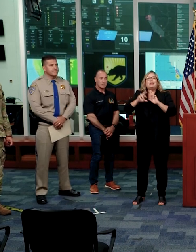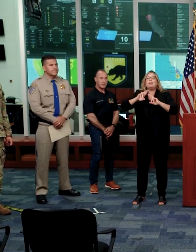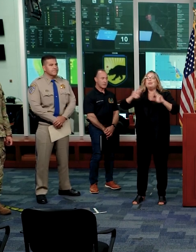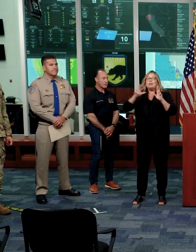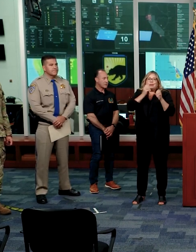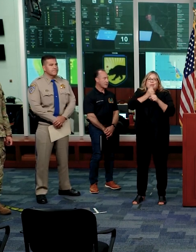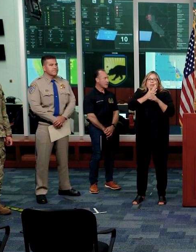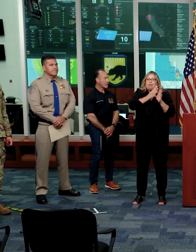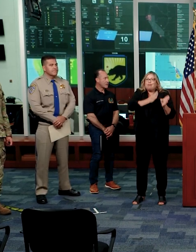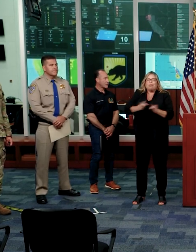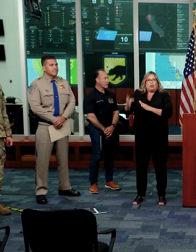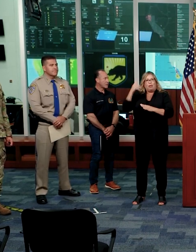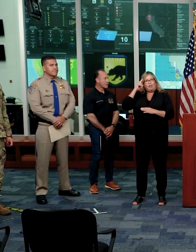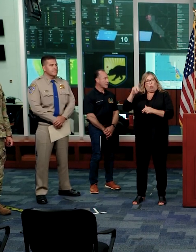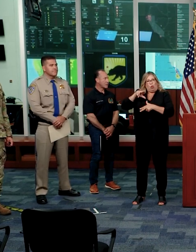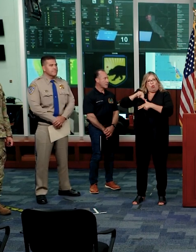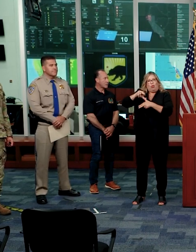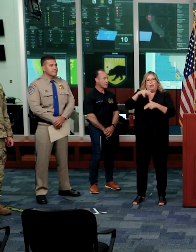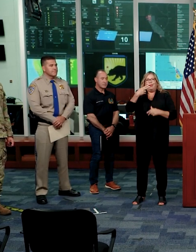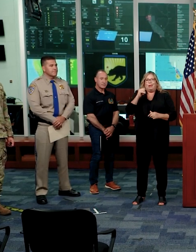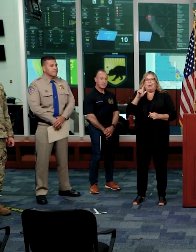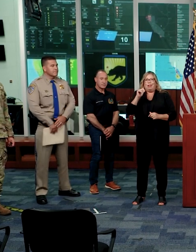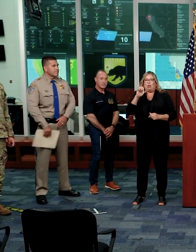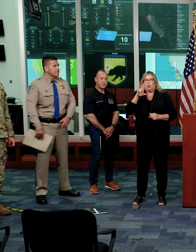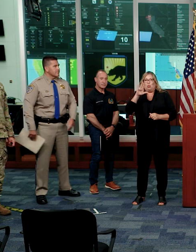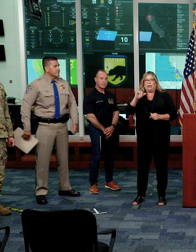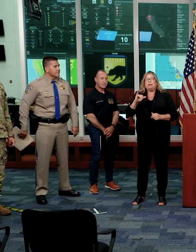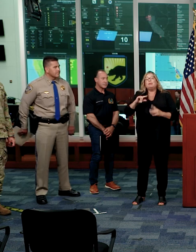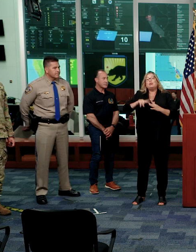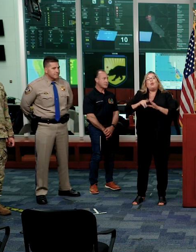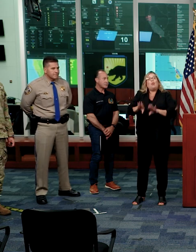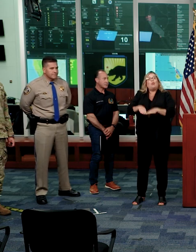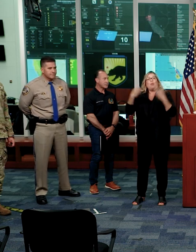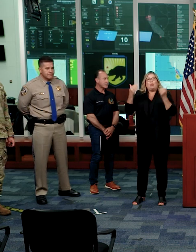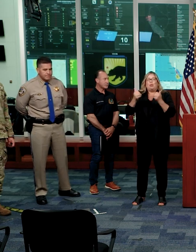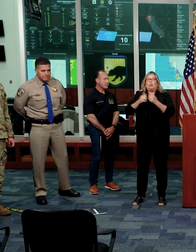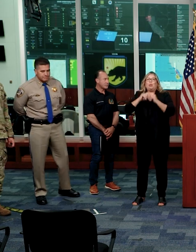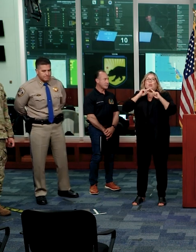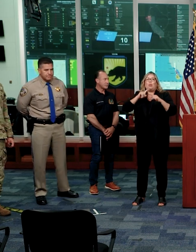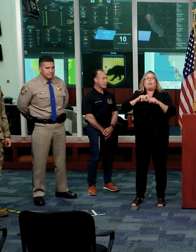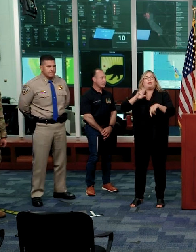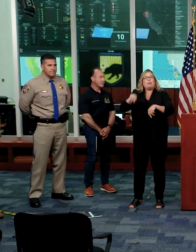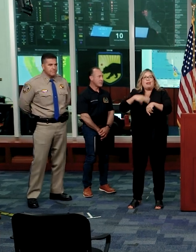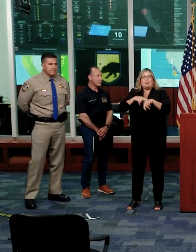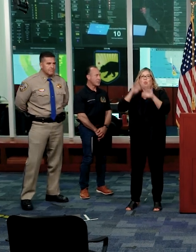Hillary. We're going to start today with a report from the National Weather Service. Thank you.